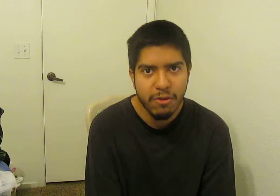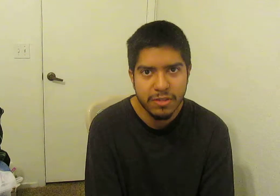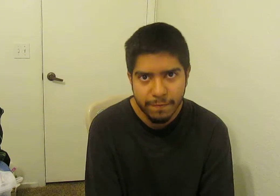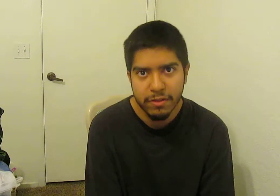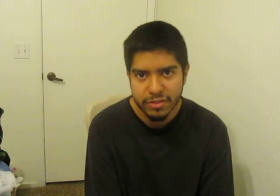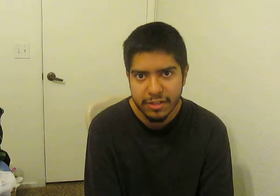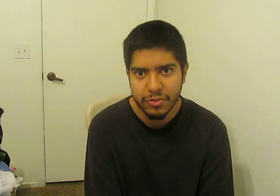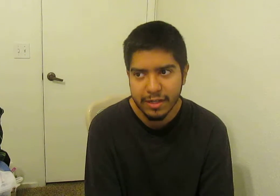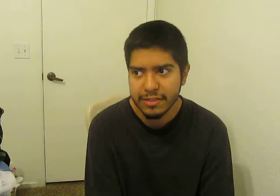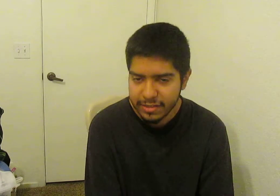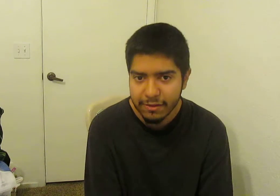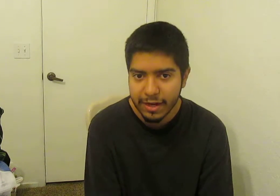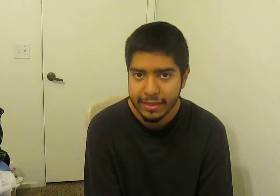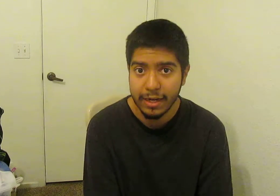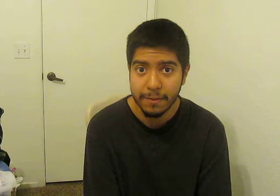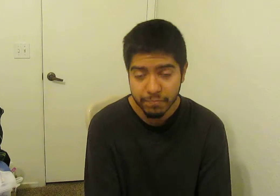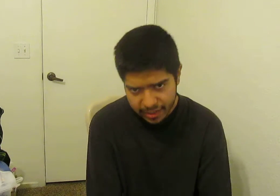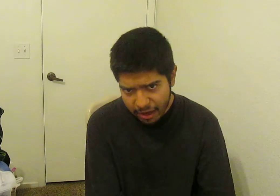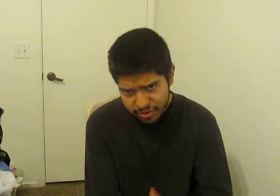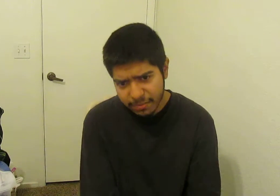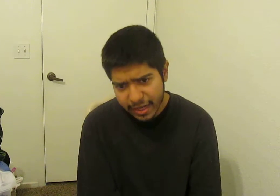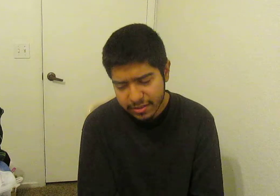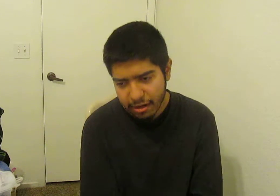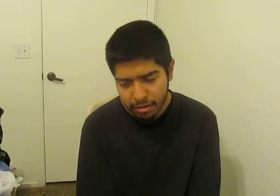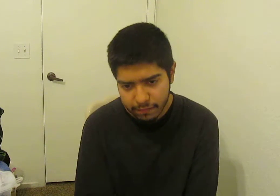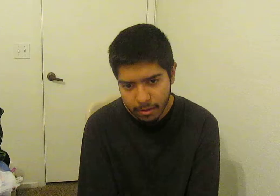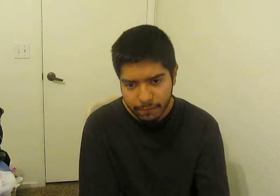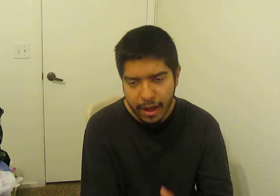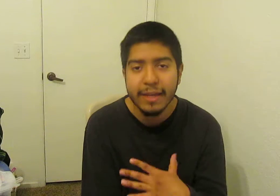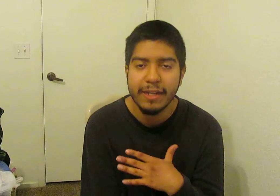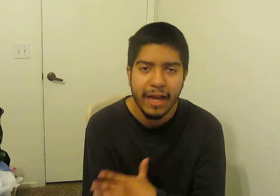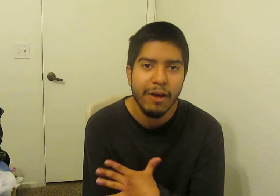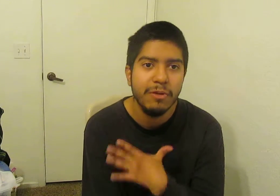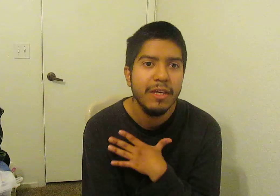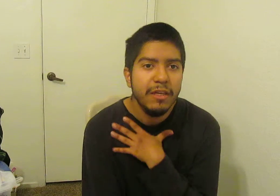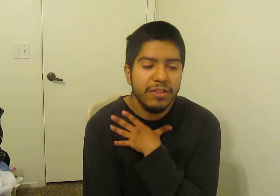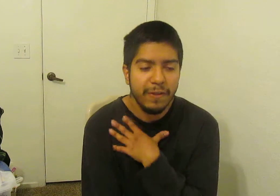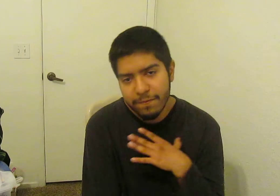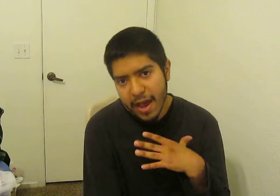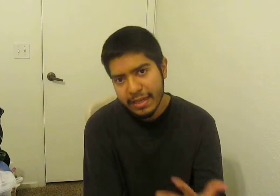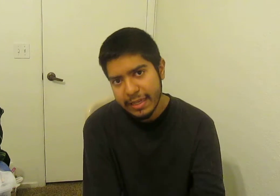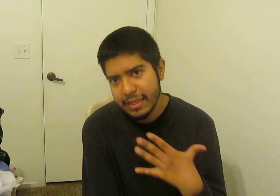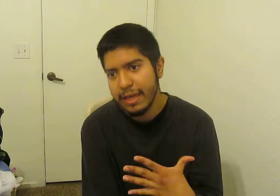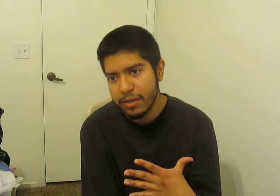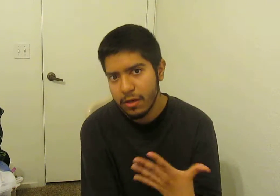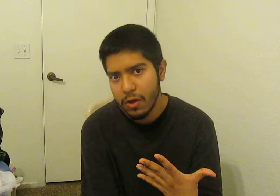was a feel-centric scene right there. And that was some nice character development for Akira, how she finally let go